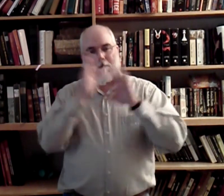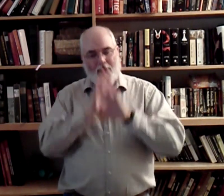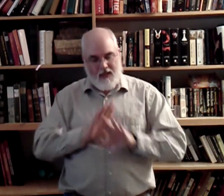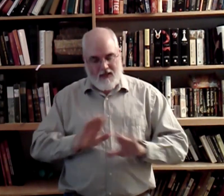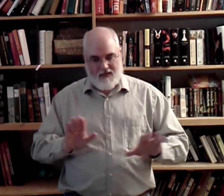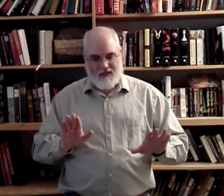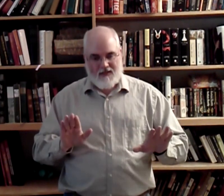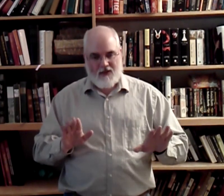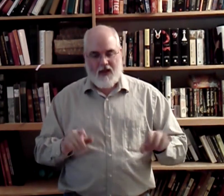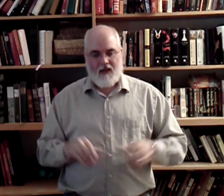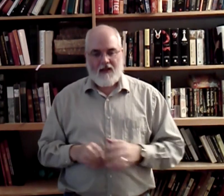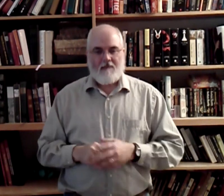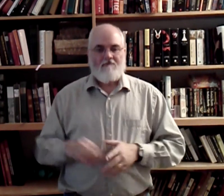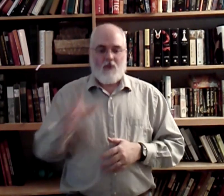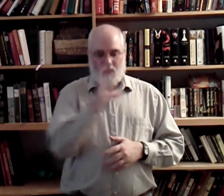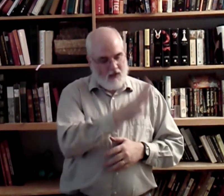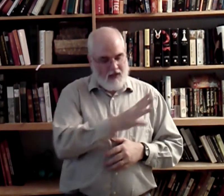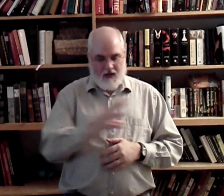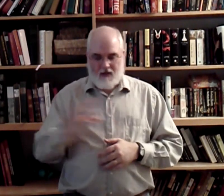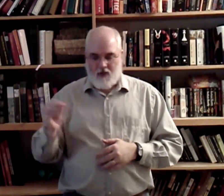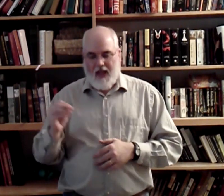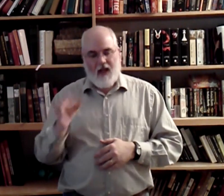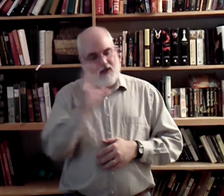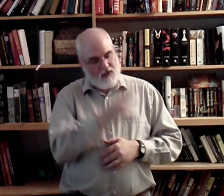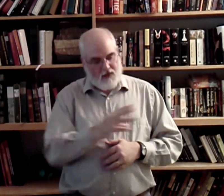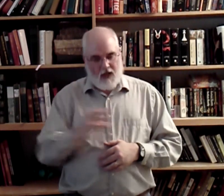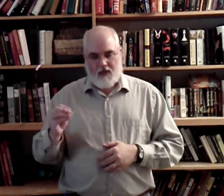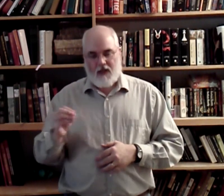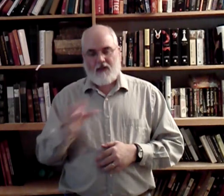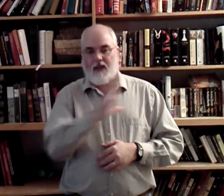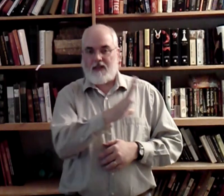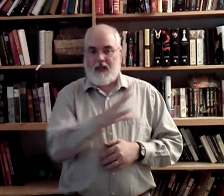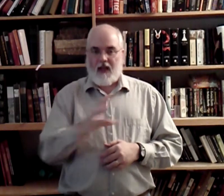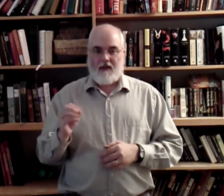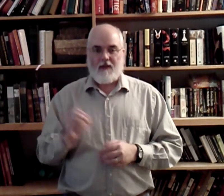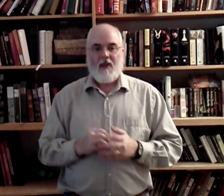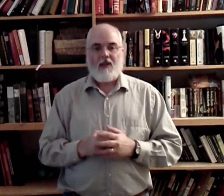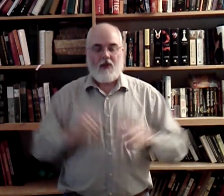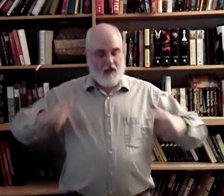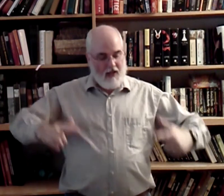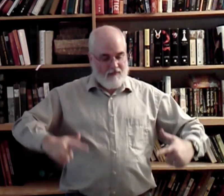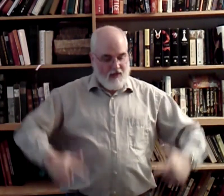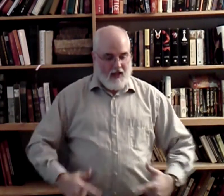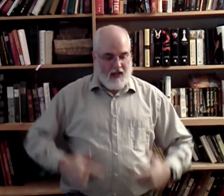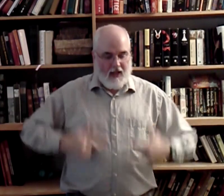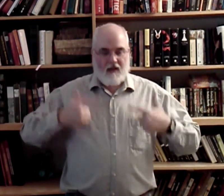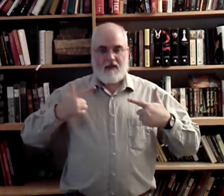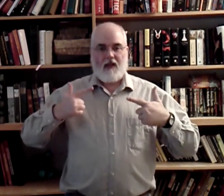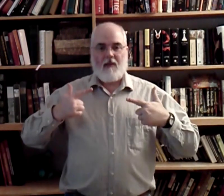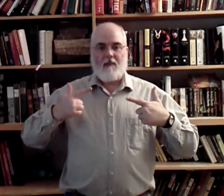Peace. Okay? We're going to have to use and several times in there. So that's and. It's okay. Life. L. Coming up.